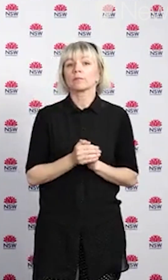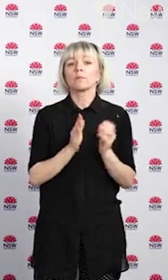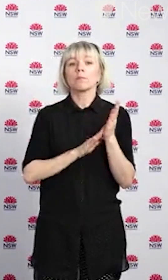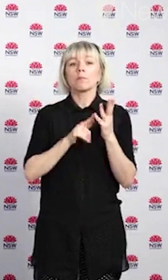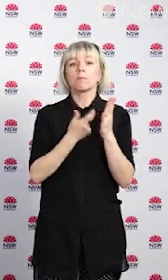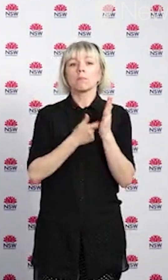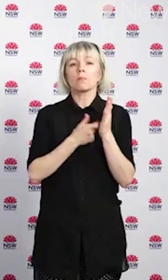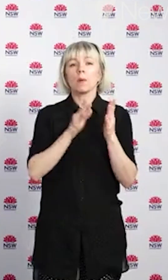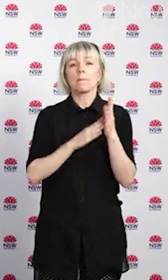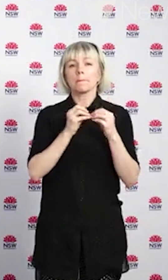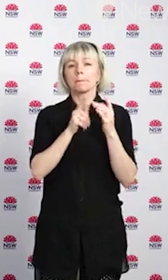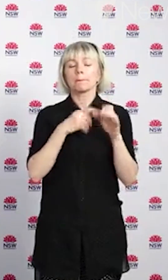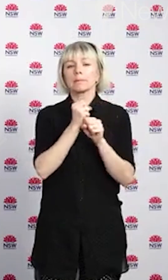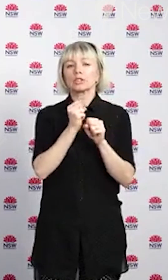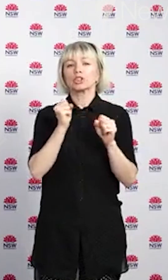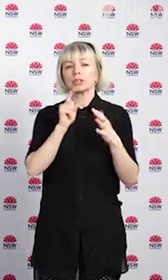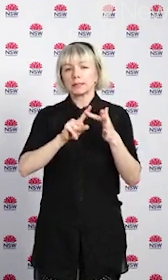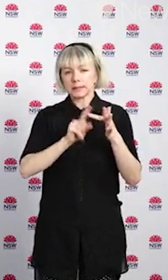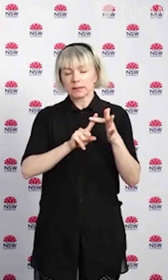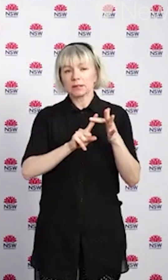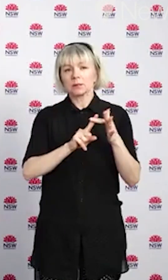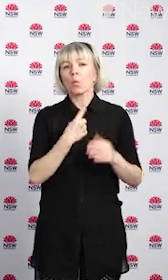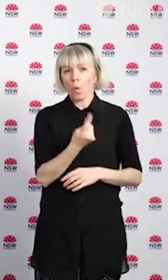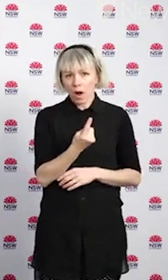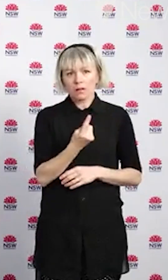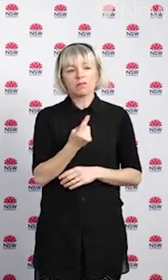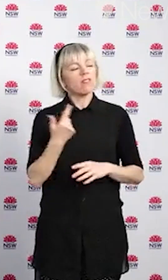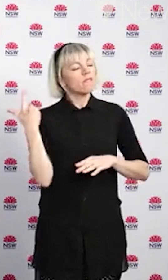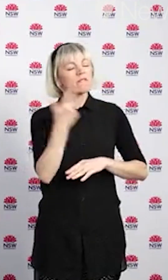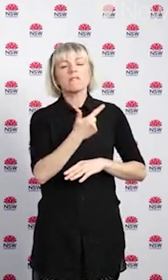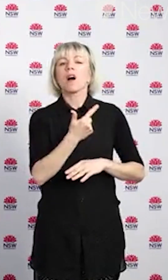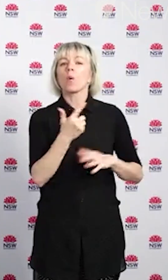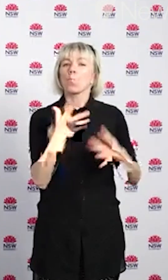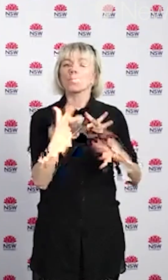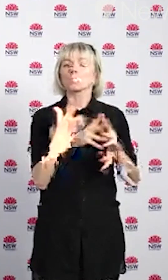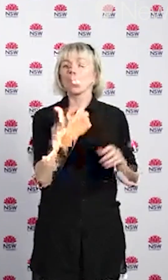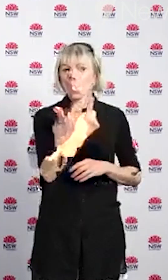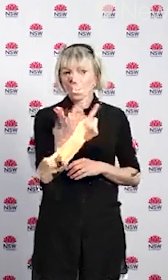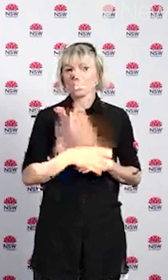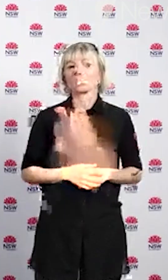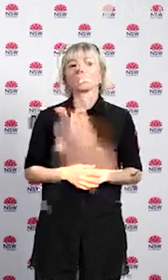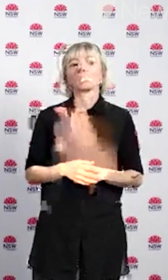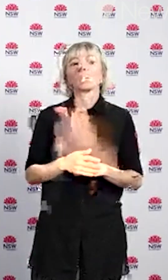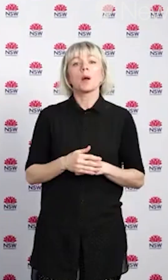Murrumbidgee 1 new case. In the Far West 1 new case. On the Mid North Coast 3 new cases.